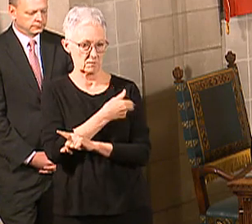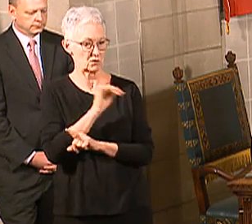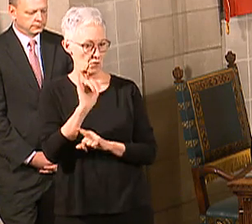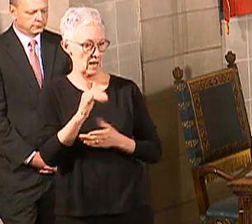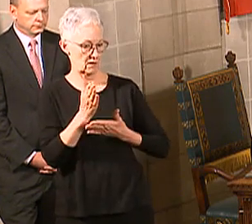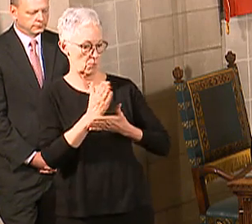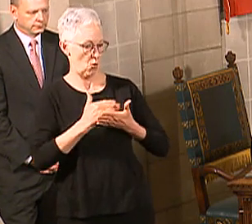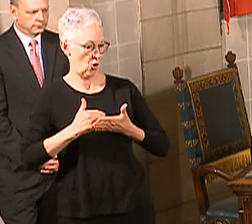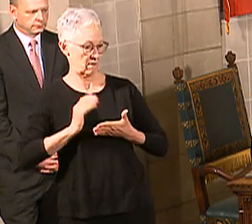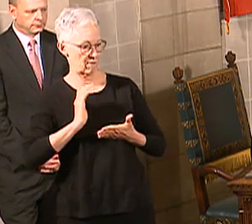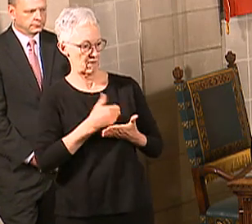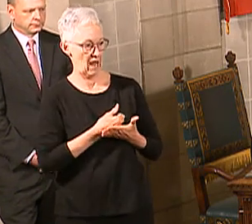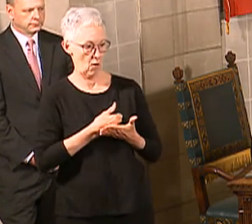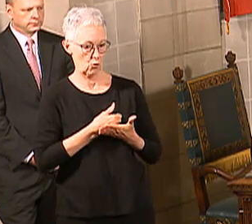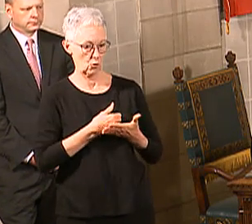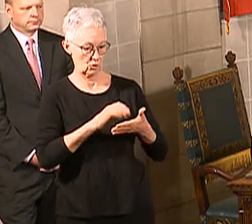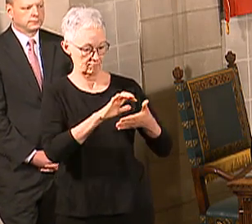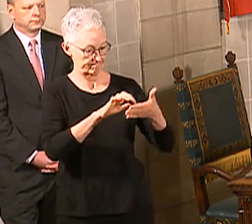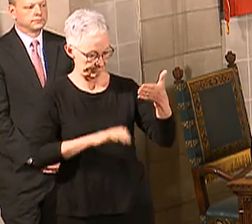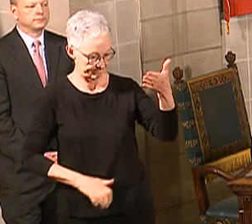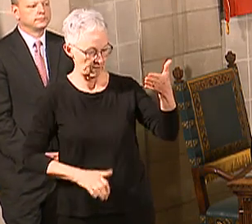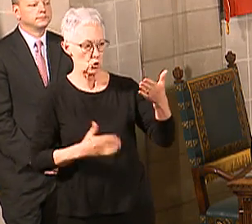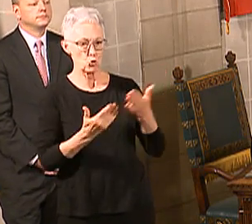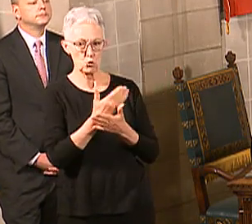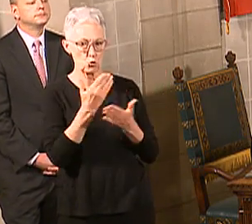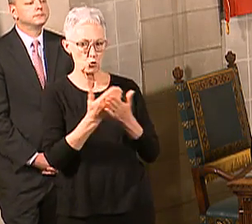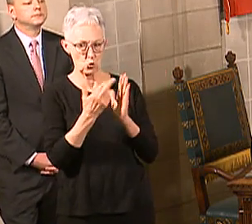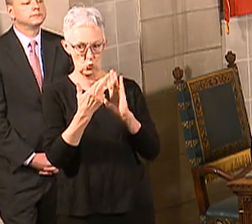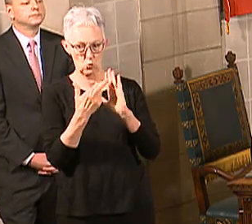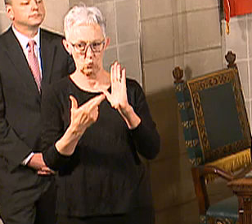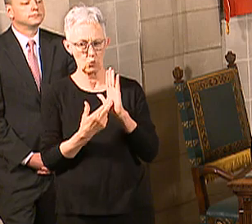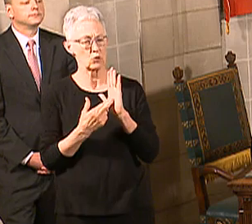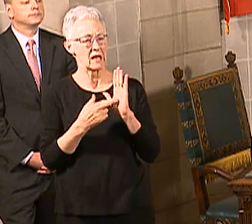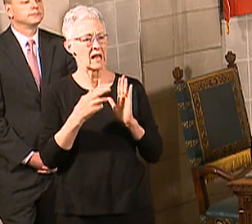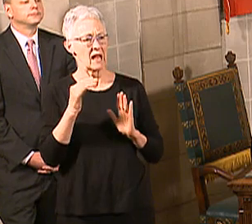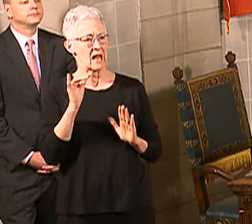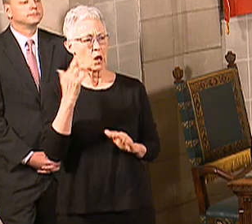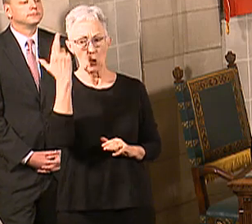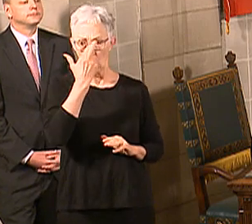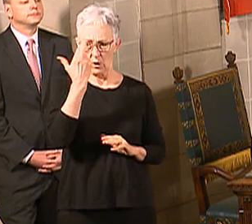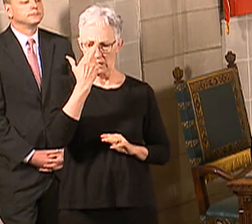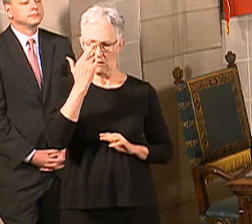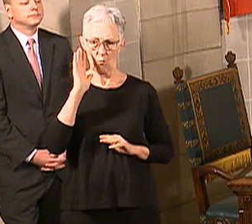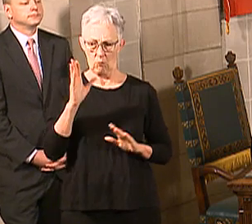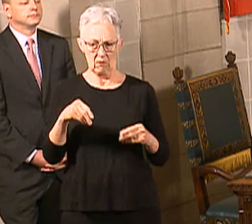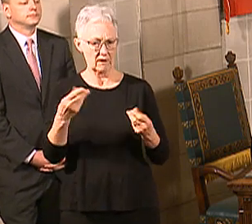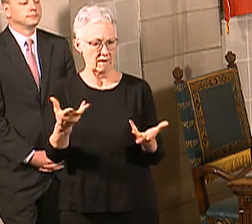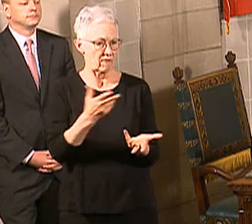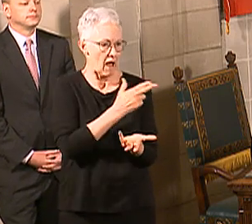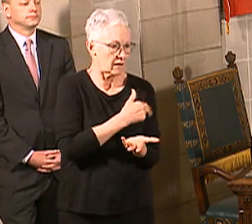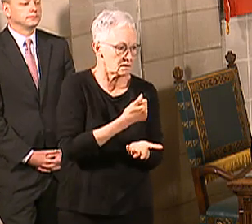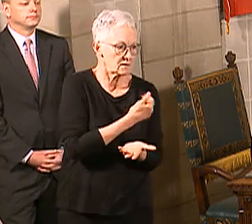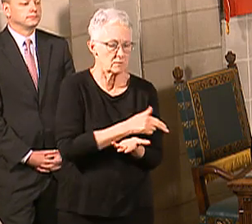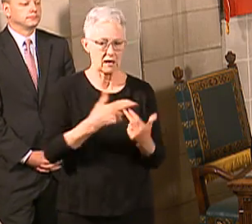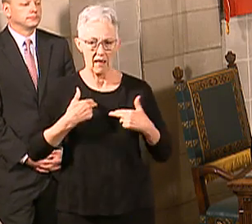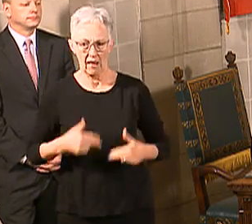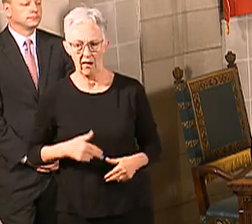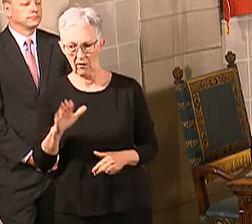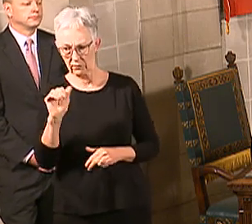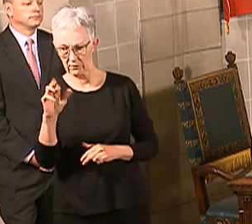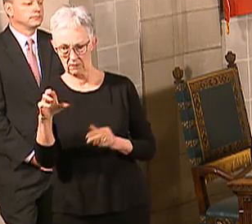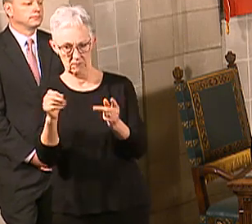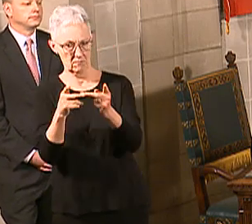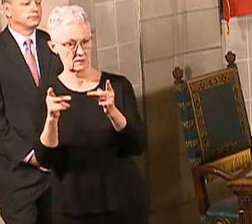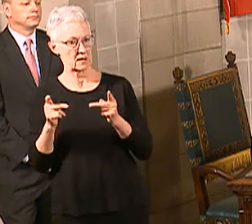there. So, again, basically giving health care facilities more flexibility with regard to the types of patients they bring in, the types of beds they have,